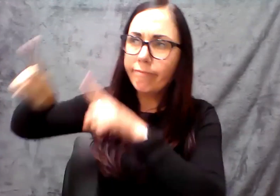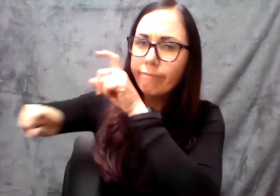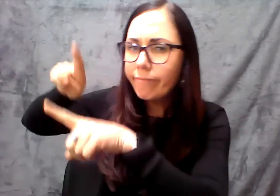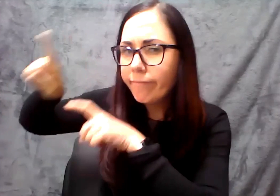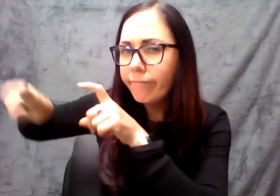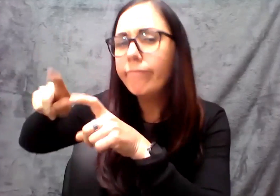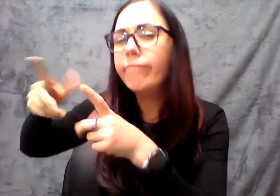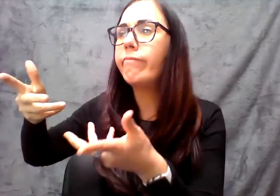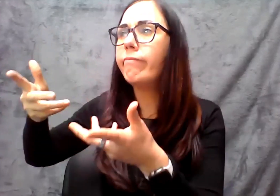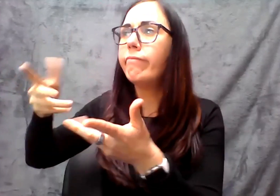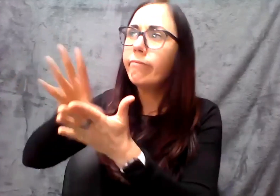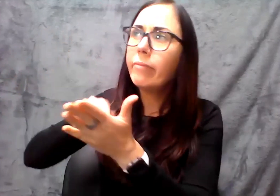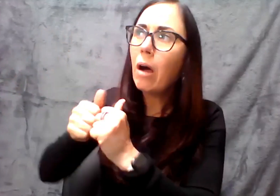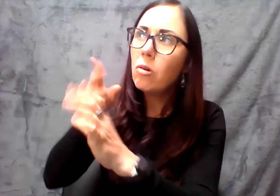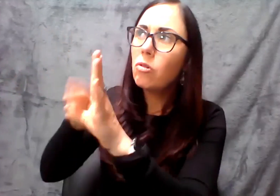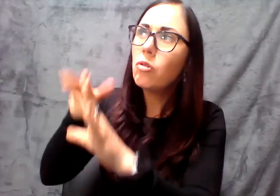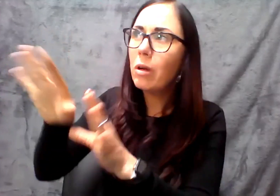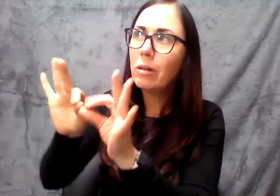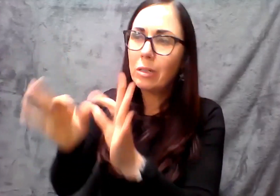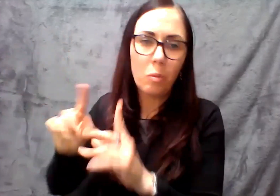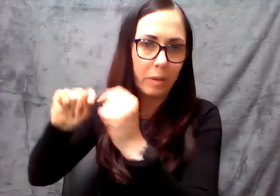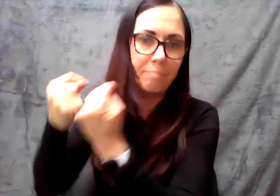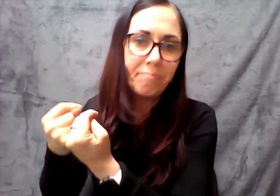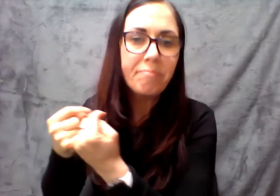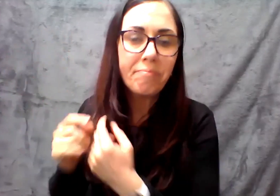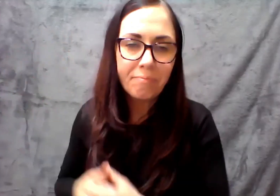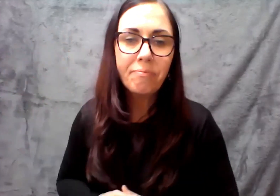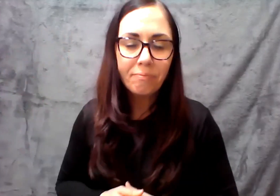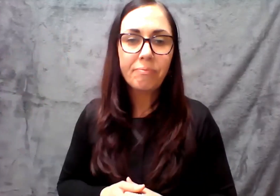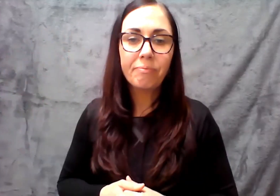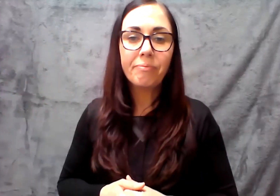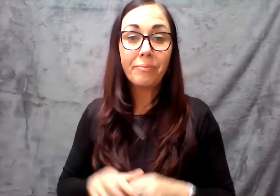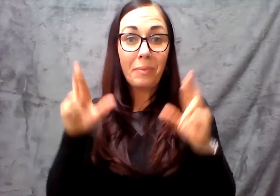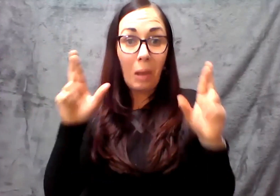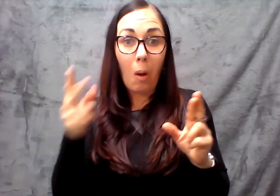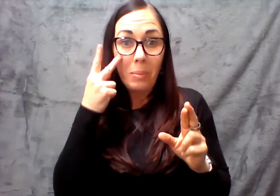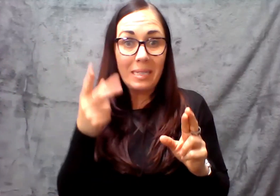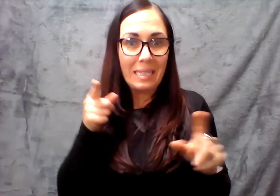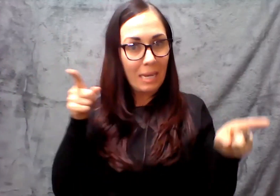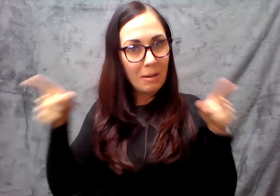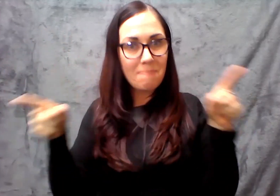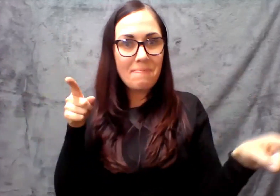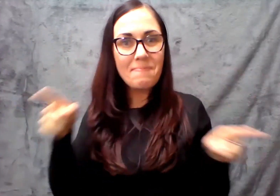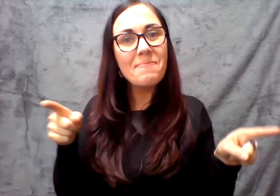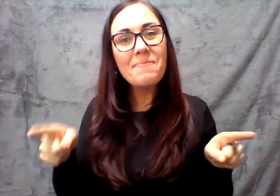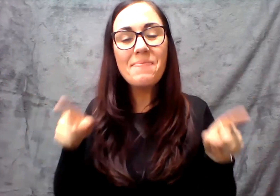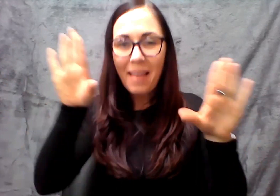and to learn how to join their team. We hope to see you there. Have a great day.